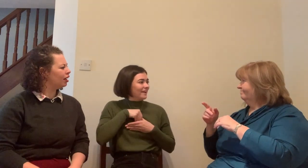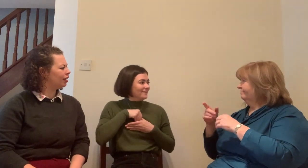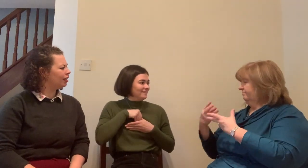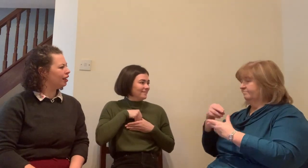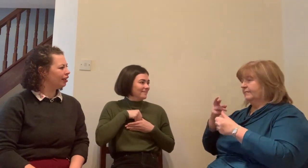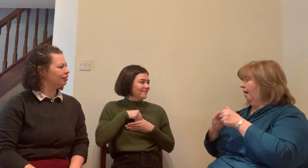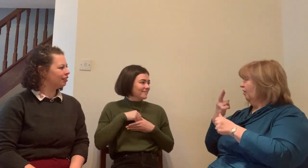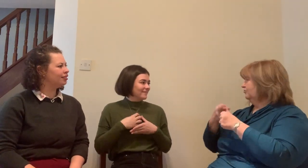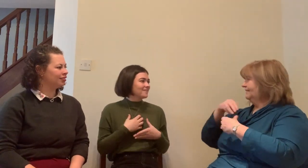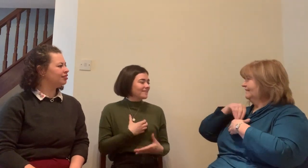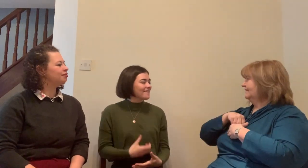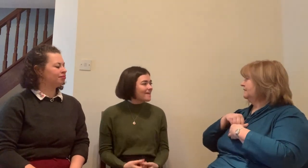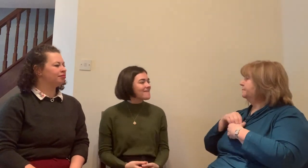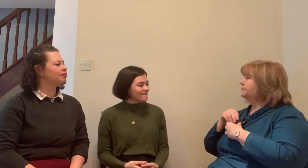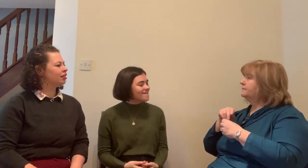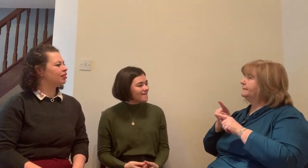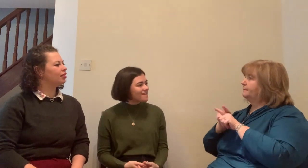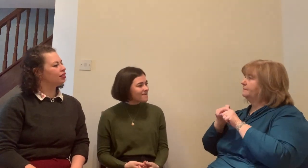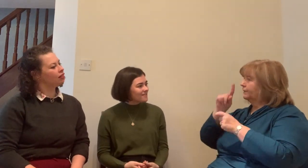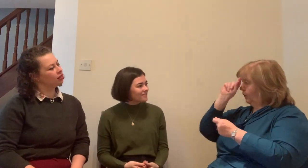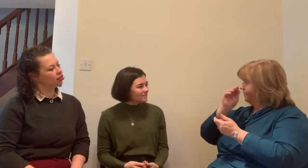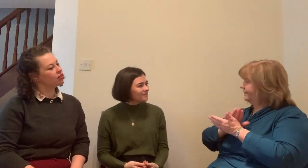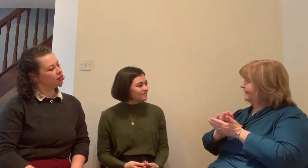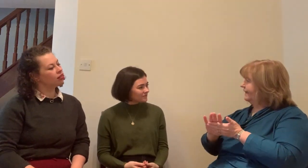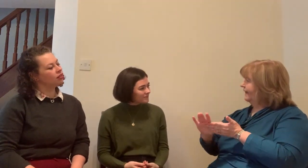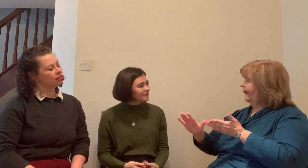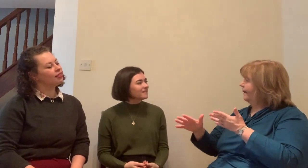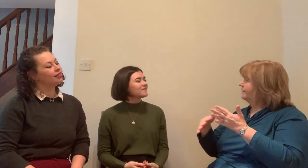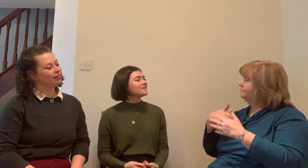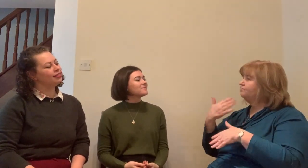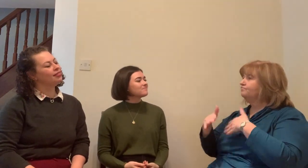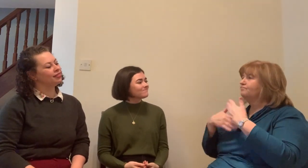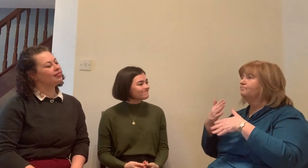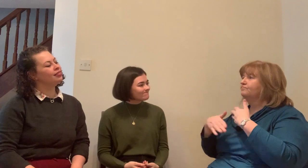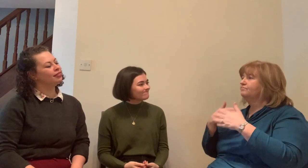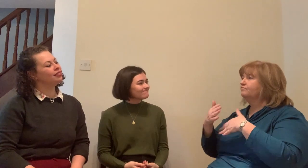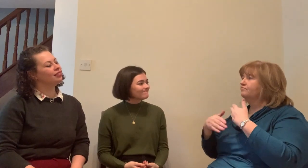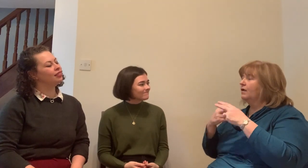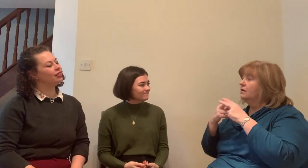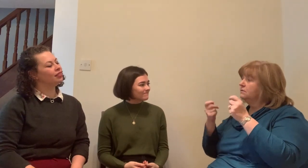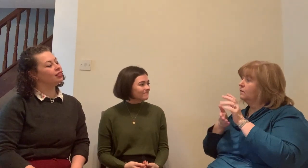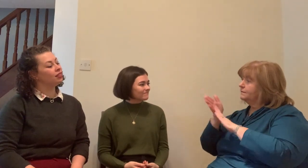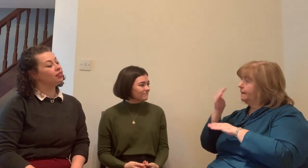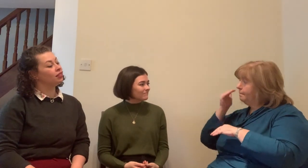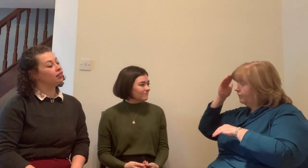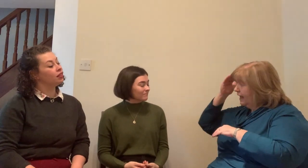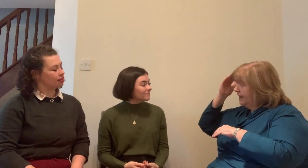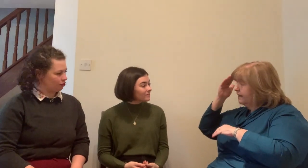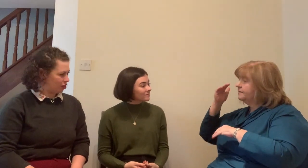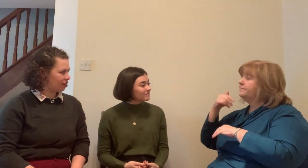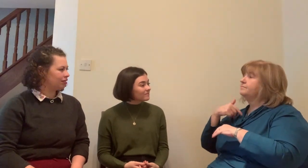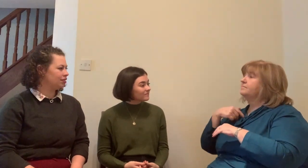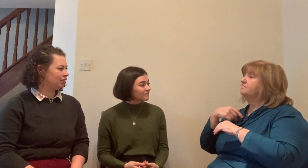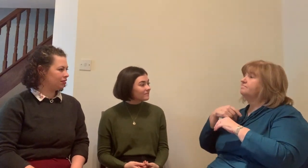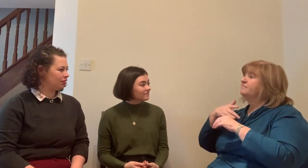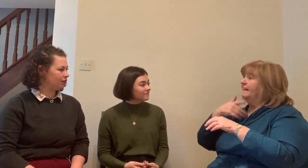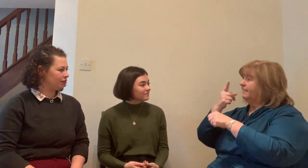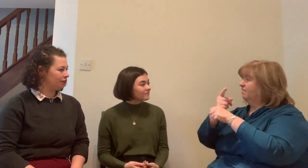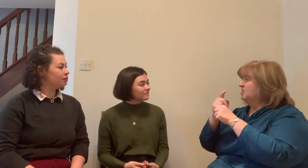tuition. And from that, I suppose it really helped me to relate to my experience that I really didn't realise I had. became more